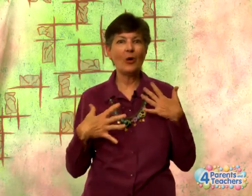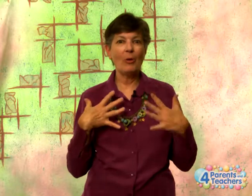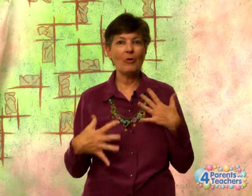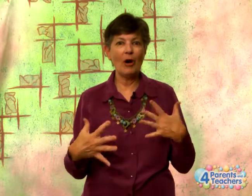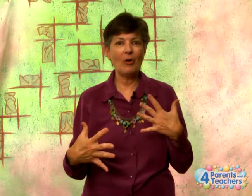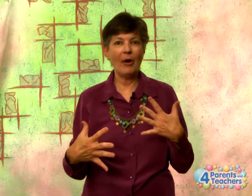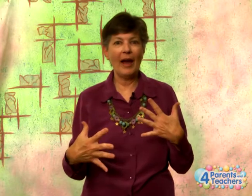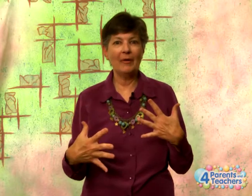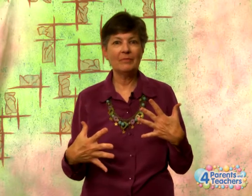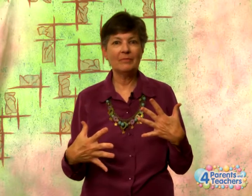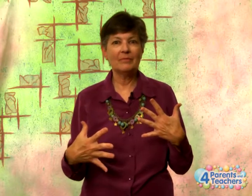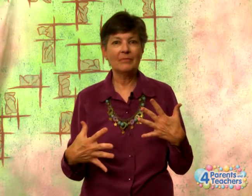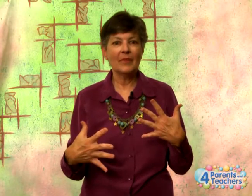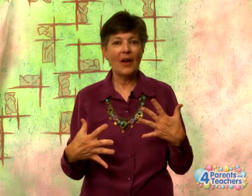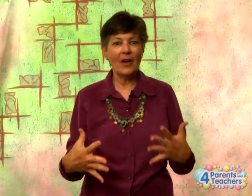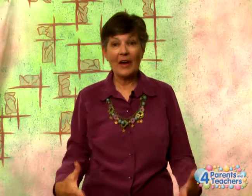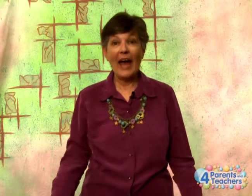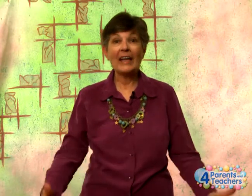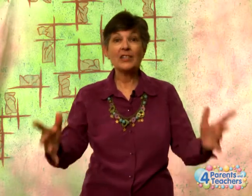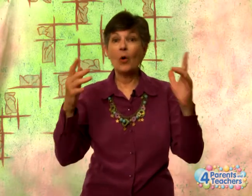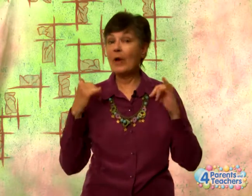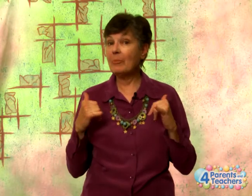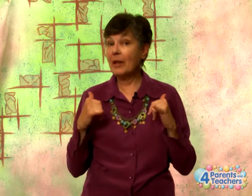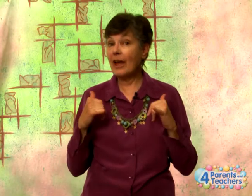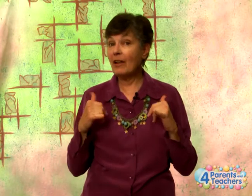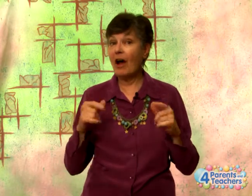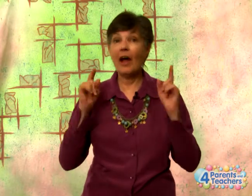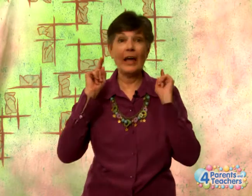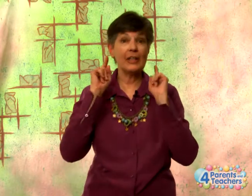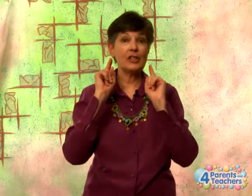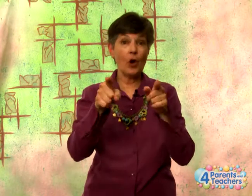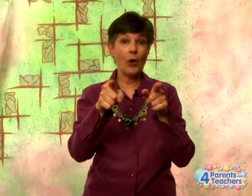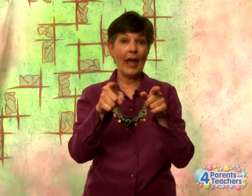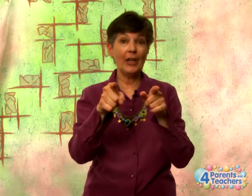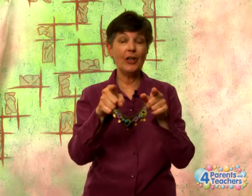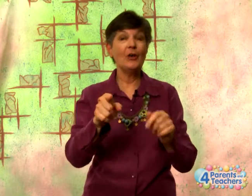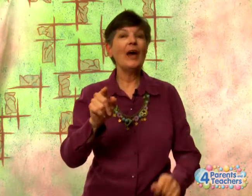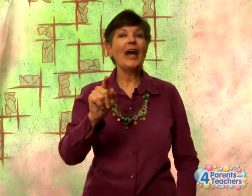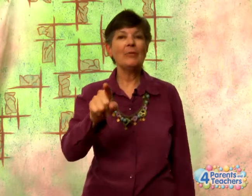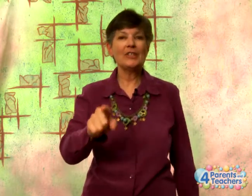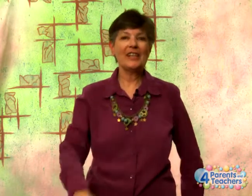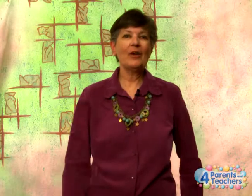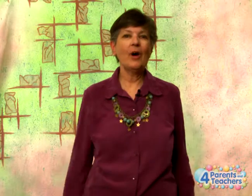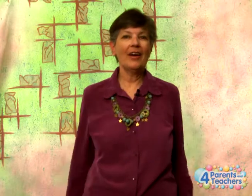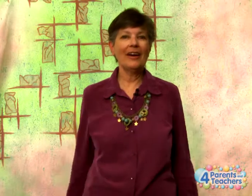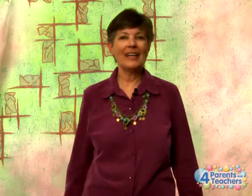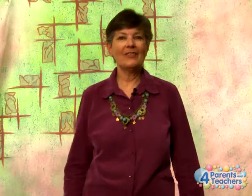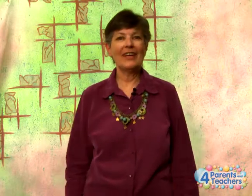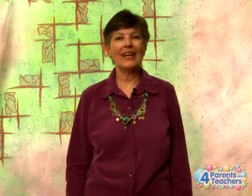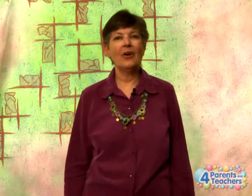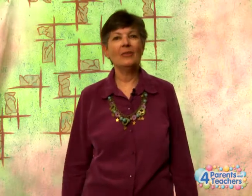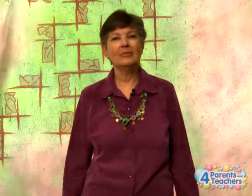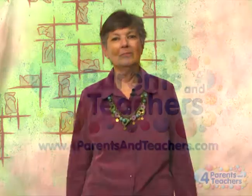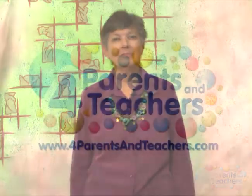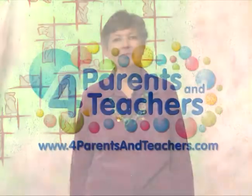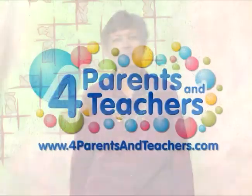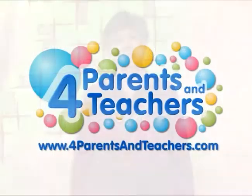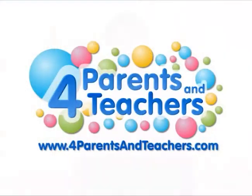our program. Okay, so We Play Along and So Can You, and we'll see you on our next video. Play, play, play